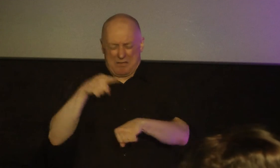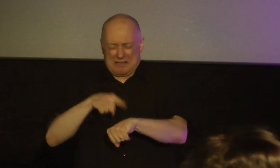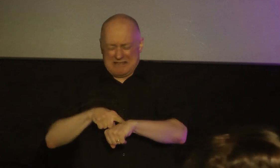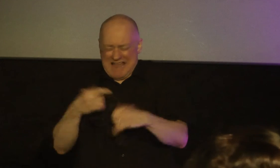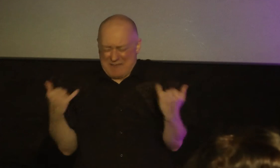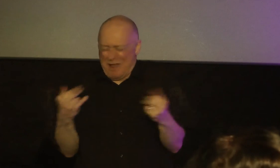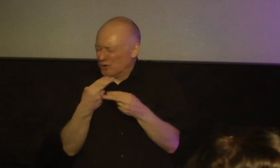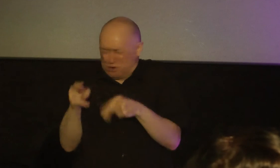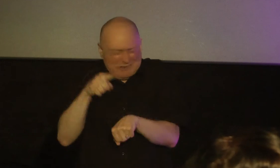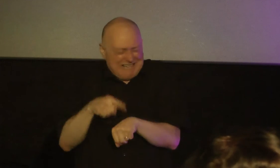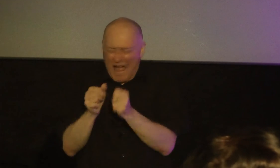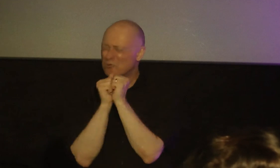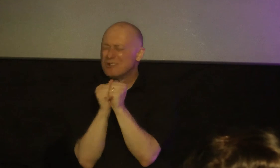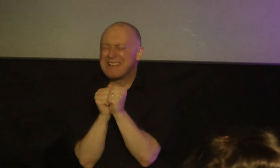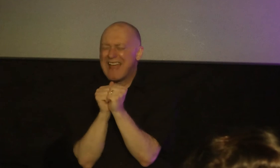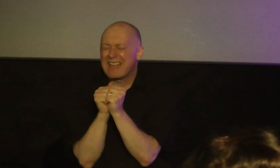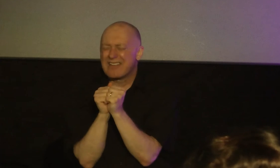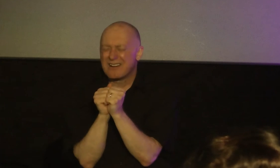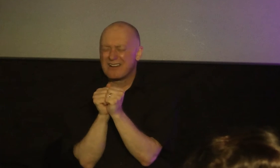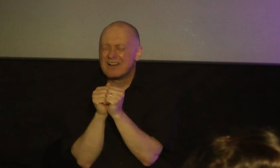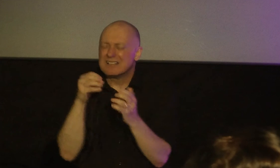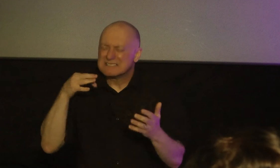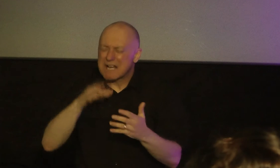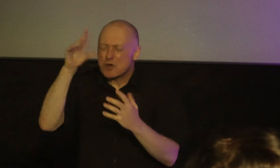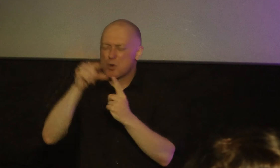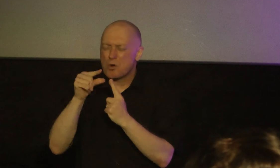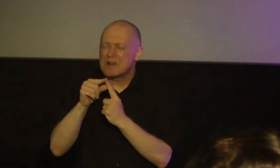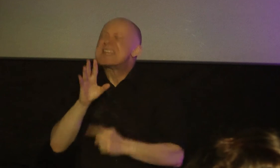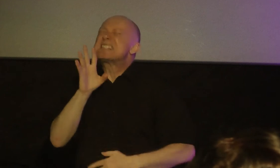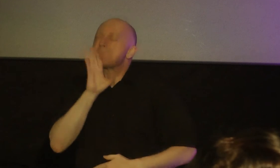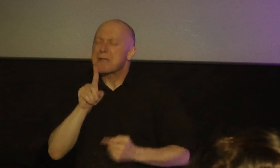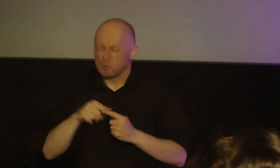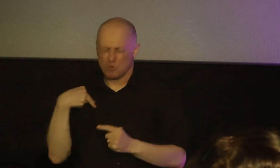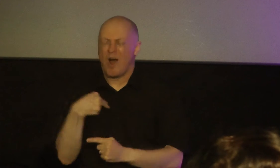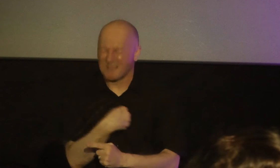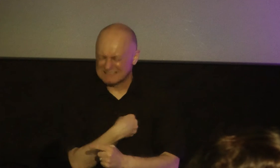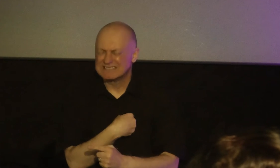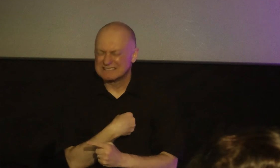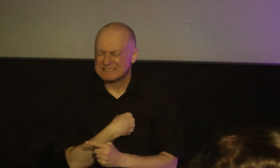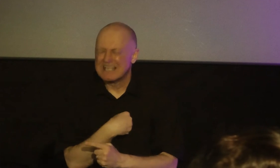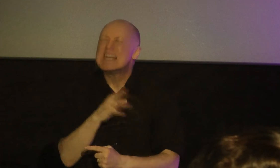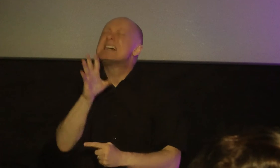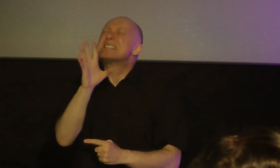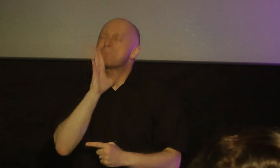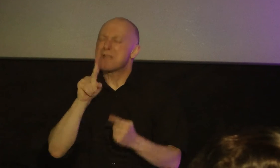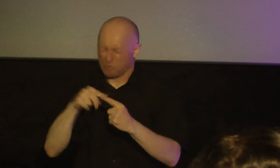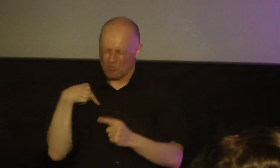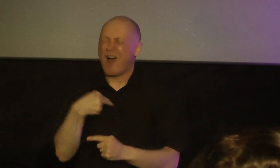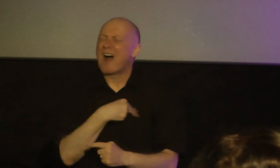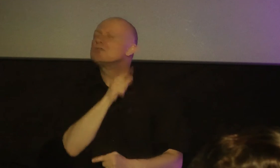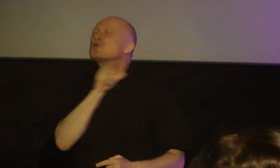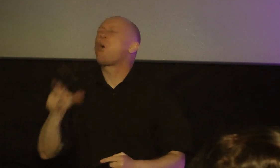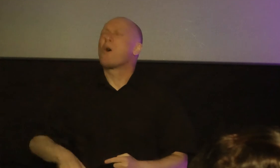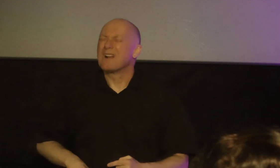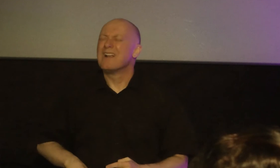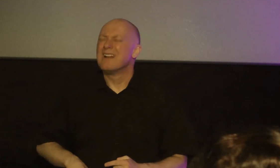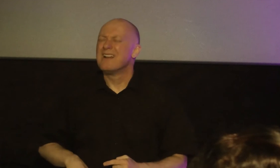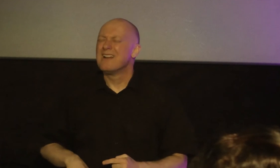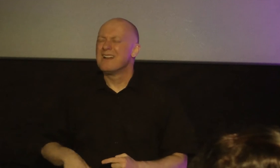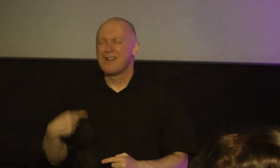moments we have together in your word we ask that you would speak to us speak to us lord we are listening